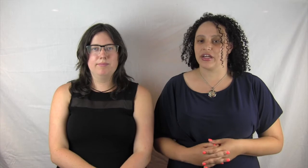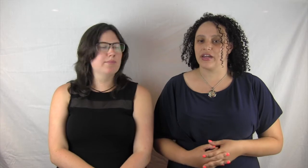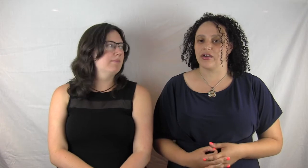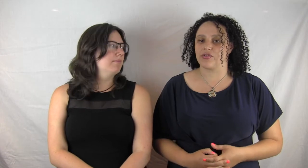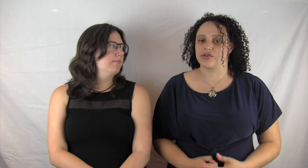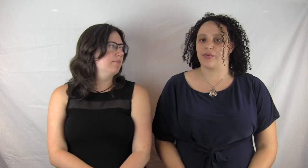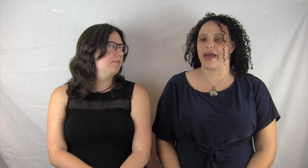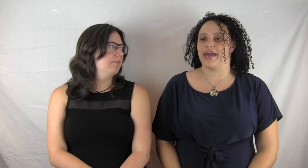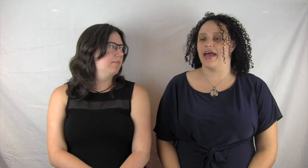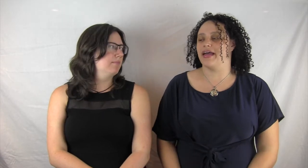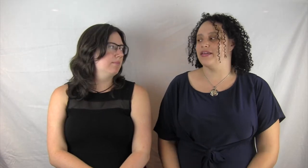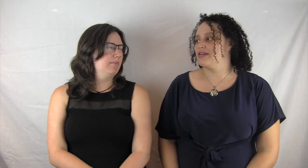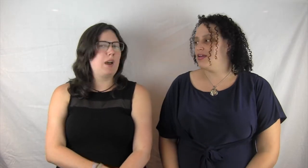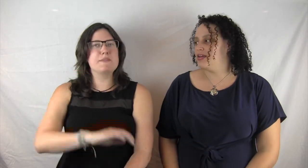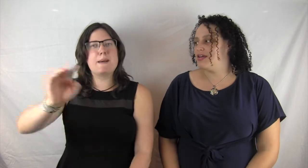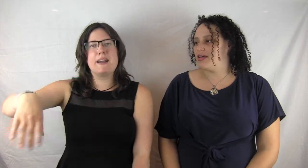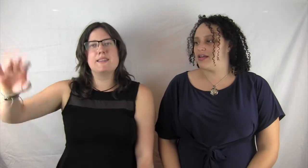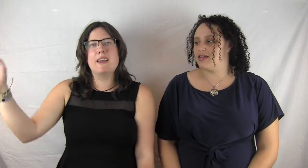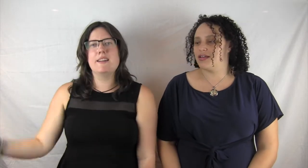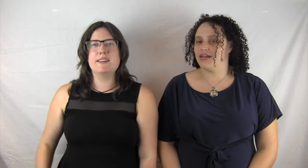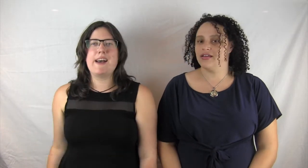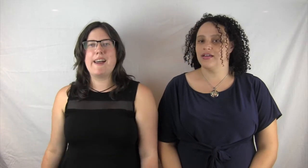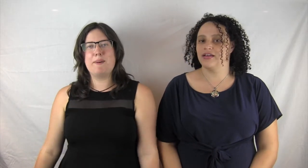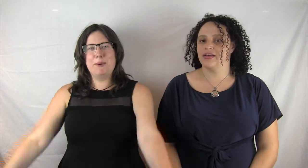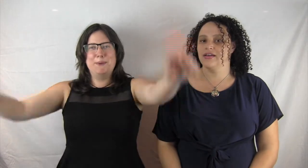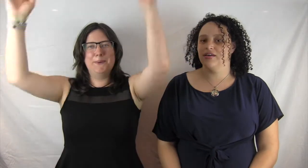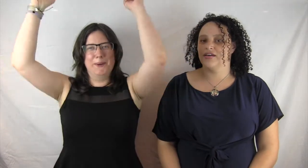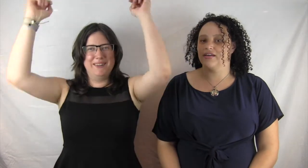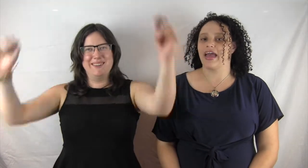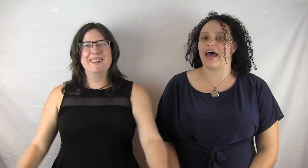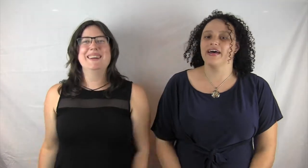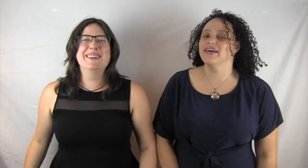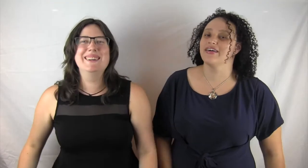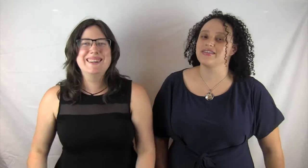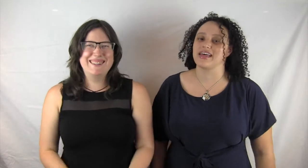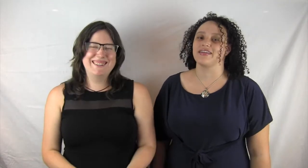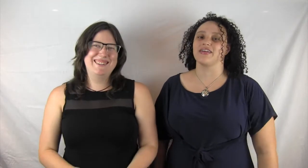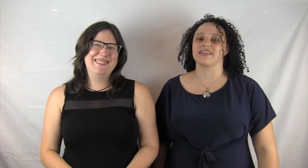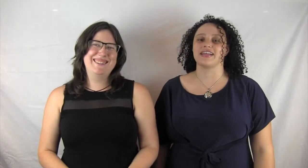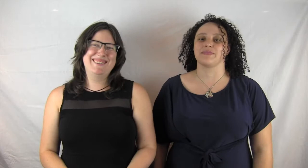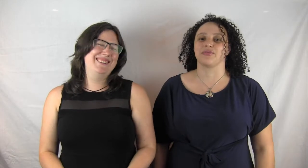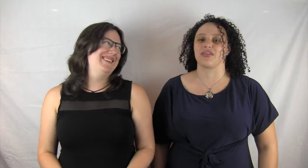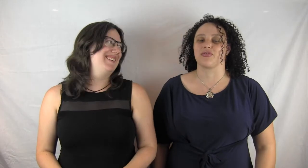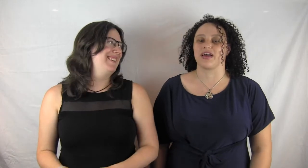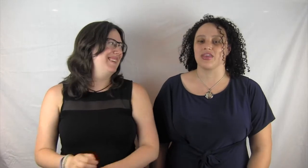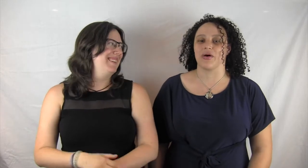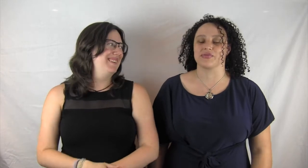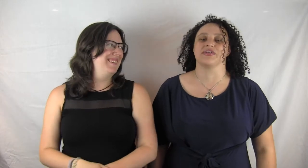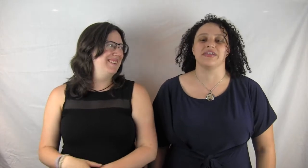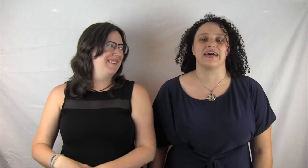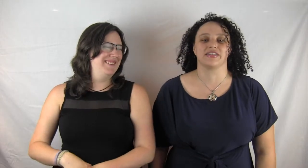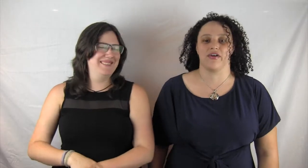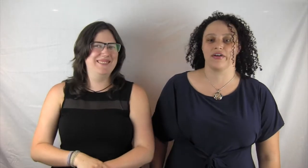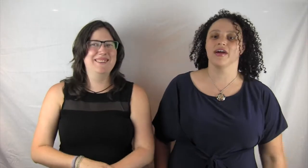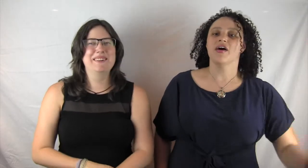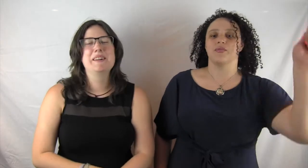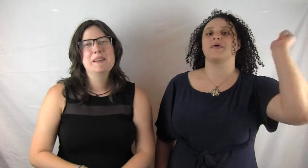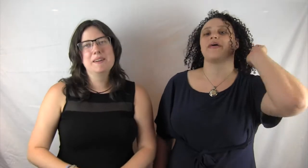she kind of goes away and... Comes back at the end to die. Woohoo! Yeah. I was like, you're like, that's a plot thread I thought was going to last longer. Well,